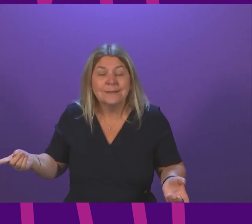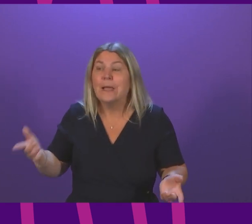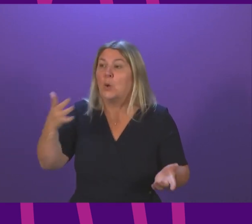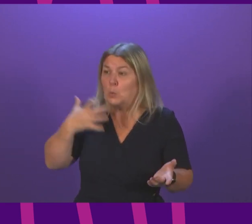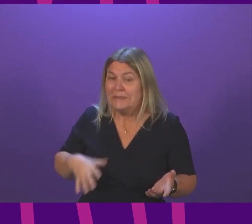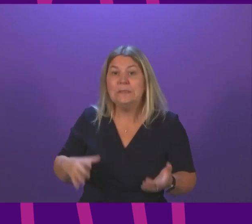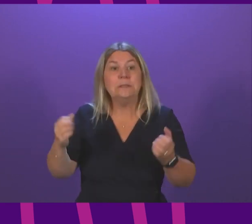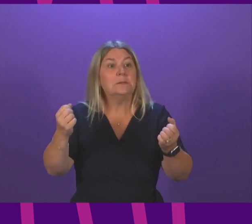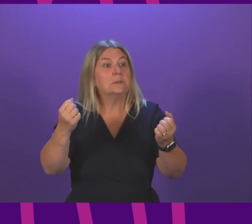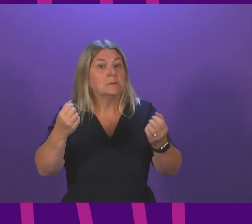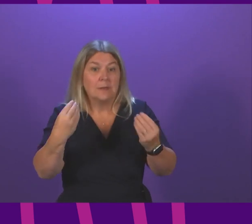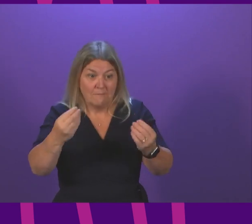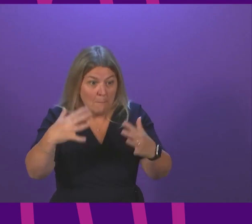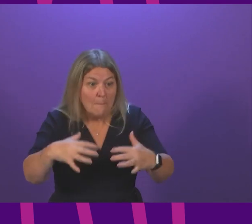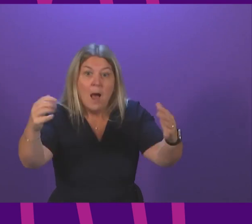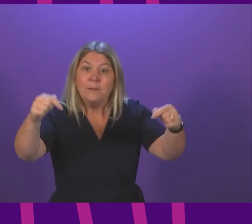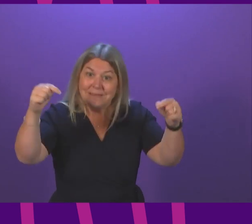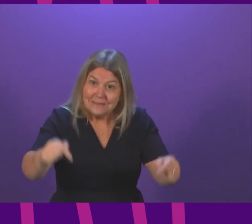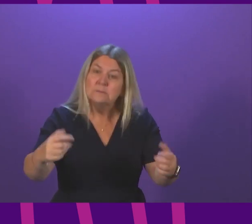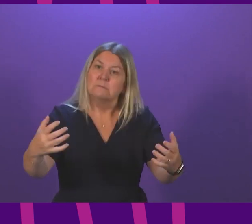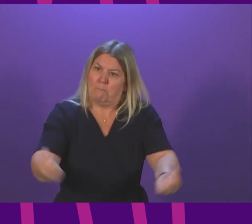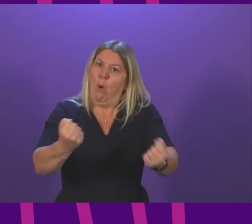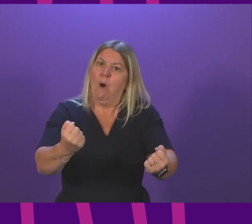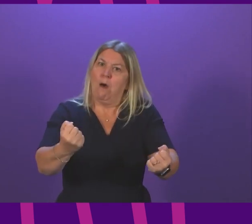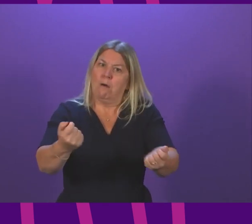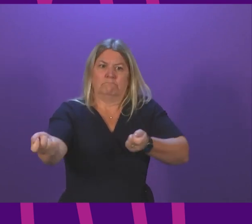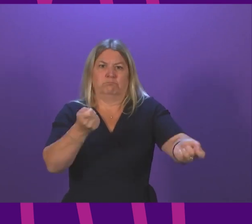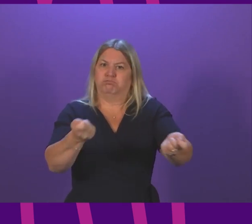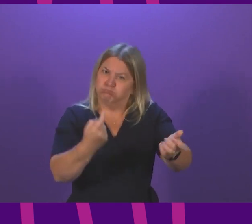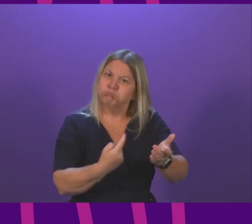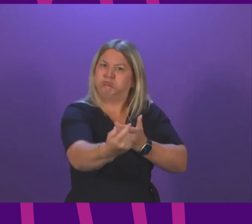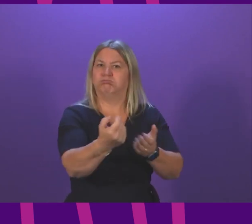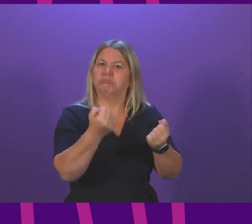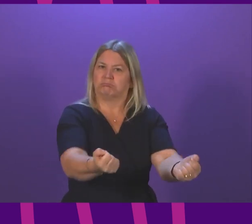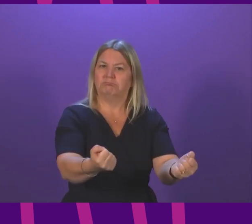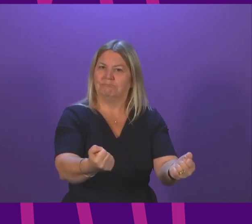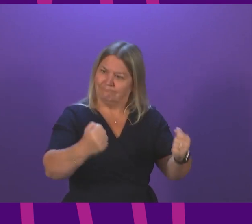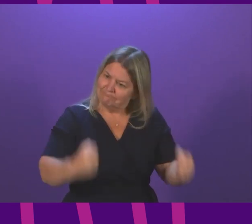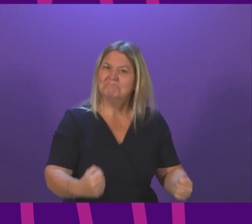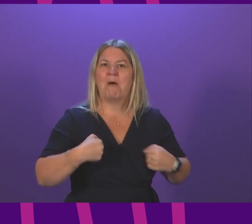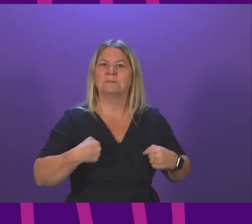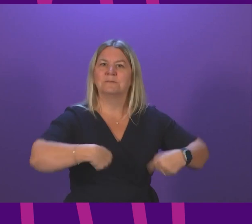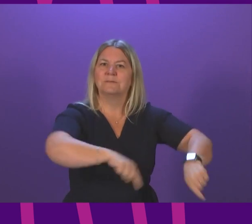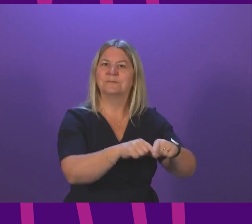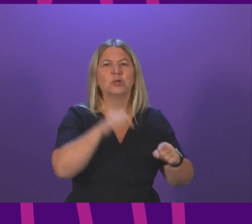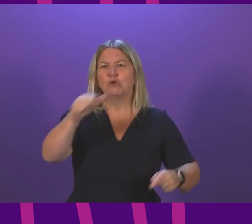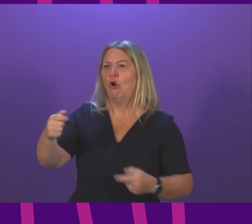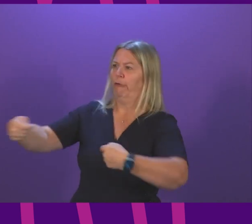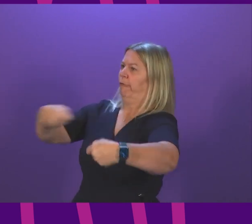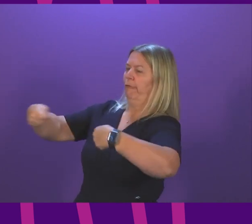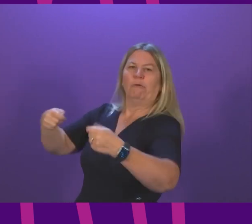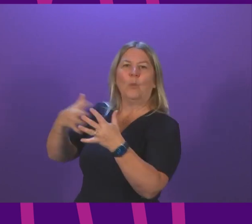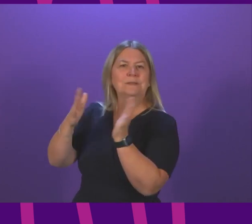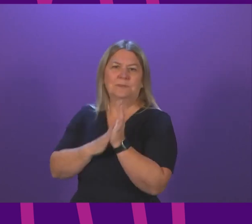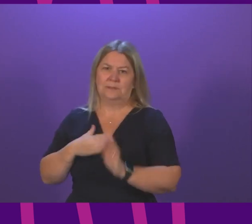Parliament the powers and we have to ensure that it is this Parliament that holds the resources. Anything short of that from Anna Sarwar I'm afraid